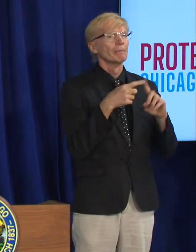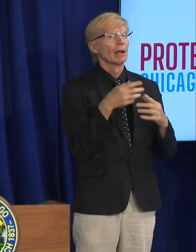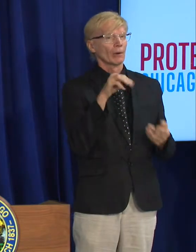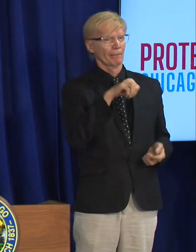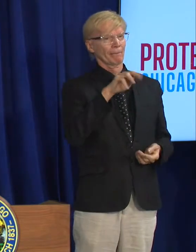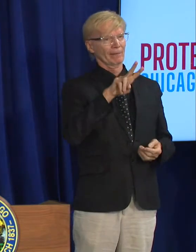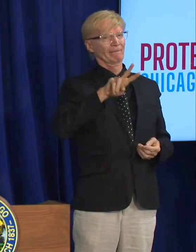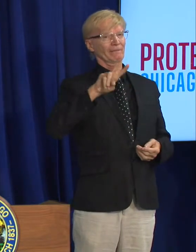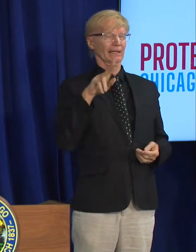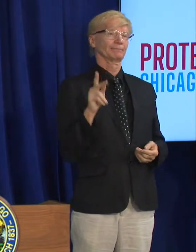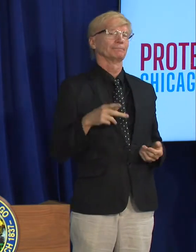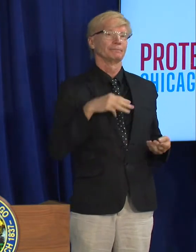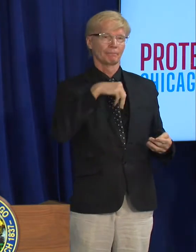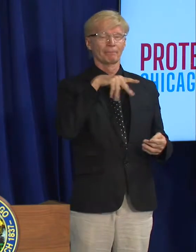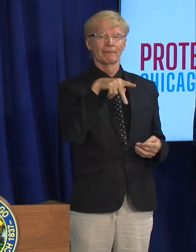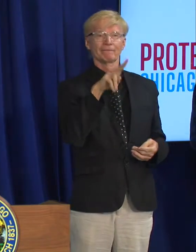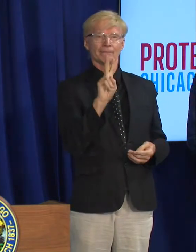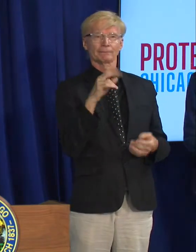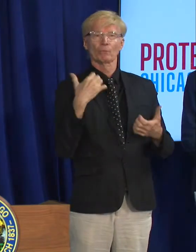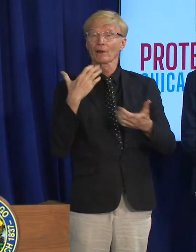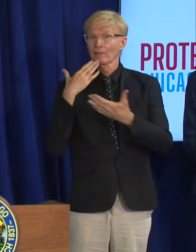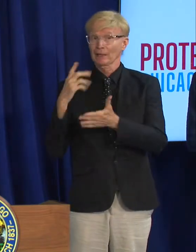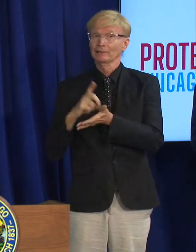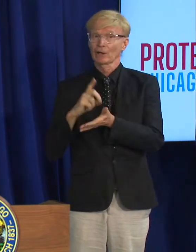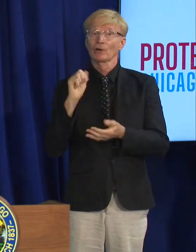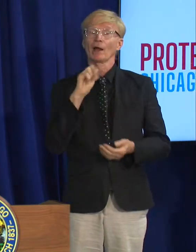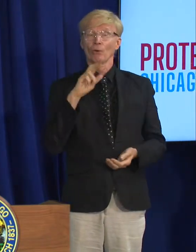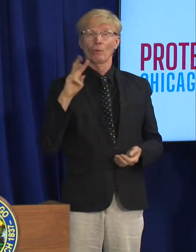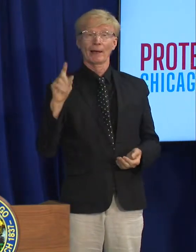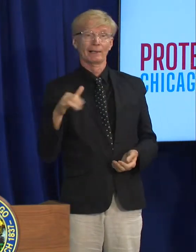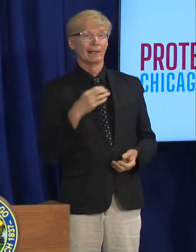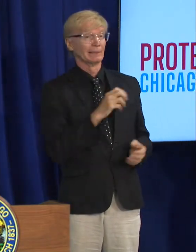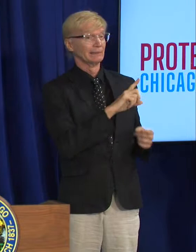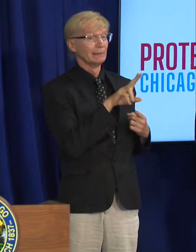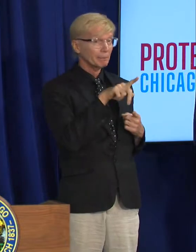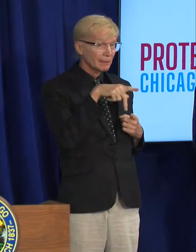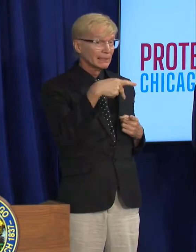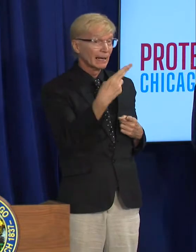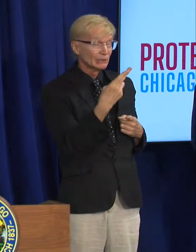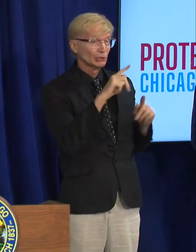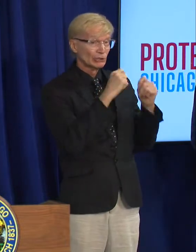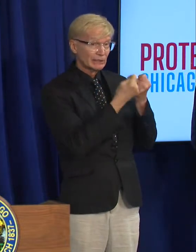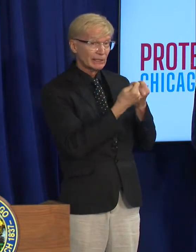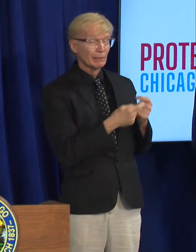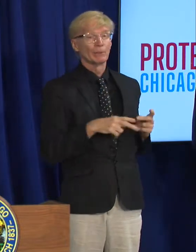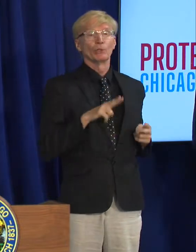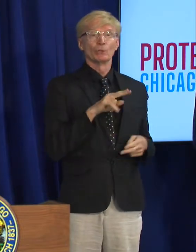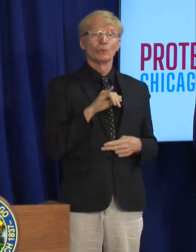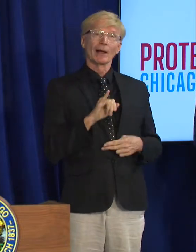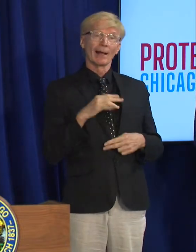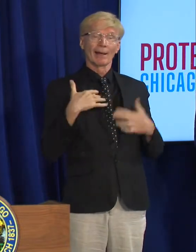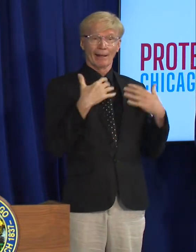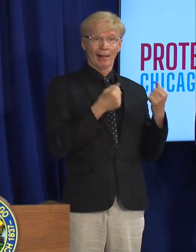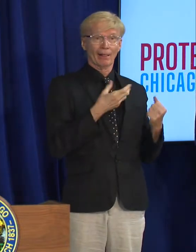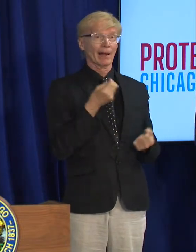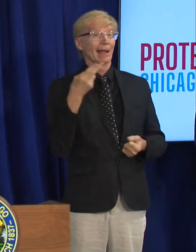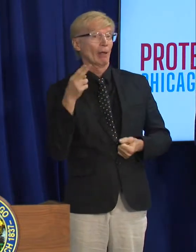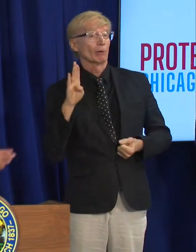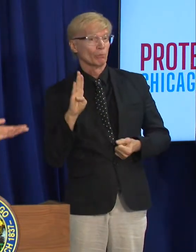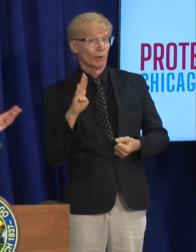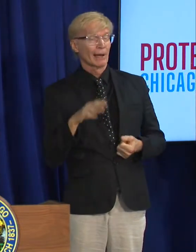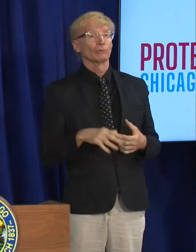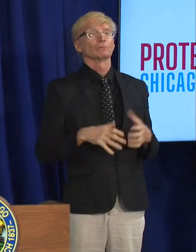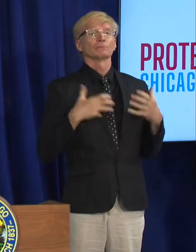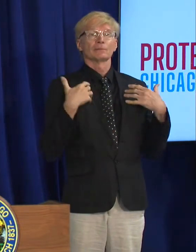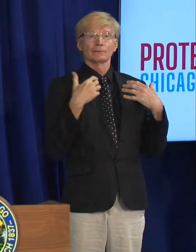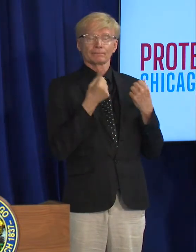I want to thank Dr. Arwoody and the CDPH team along with UI Health and Howard Brown we've as